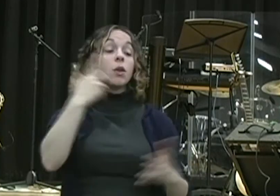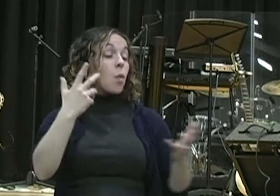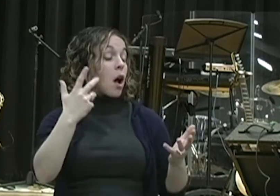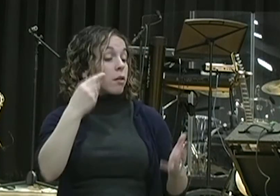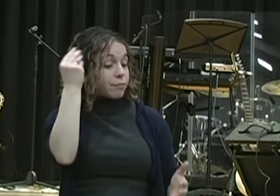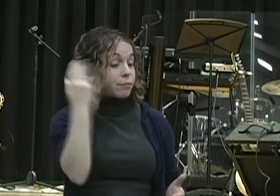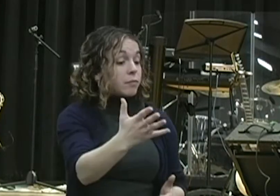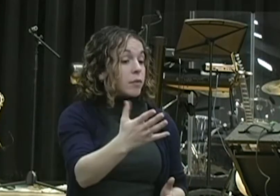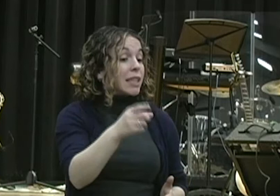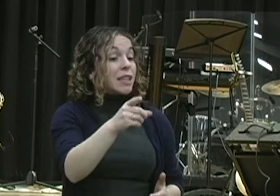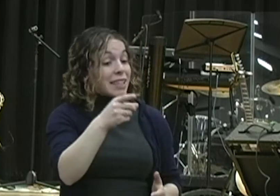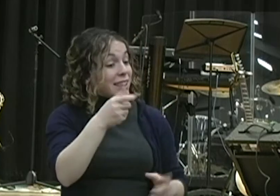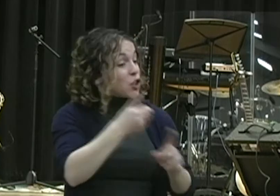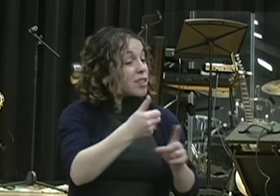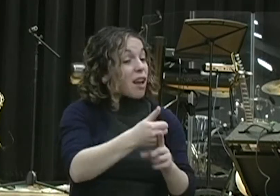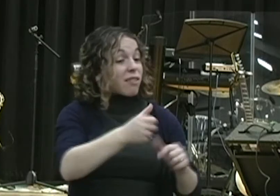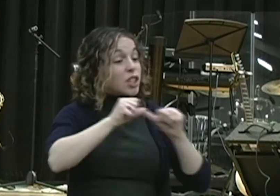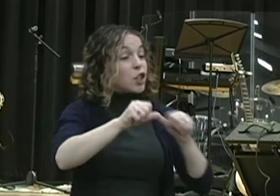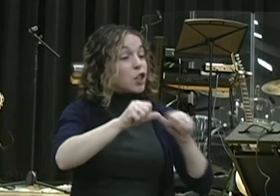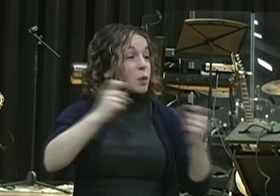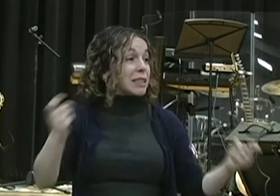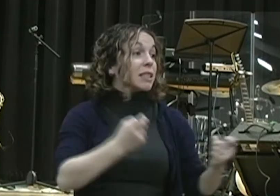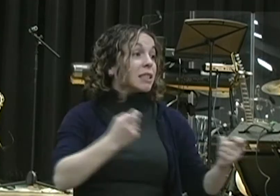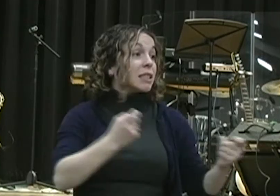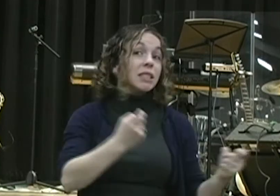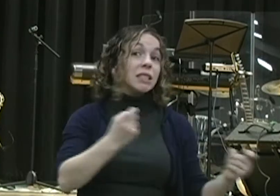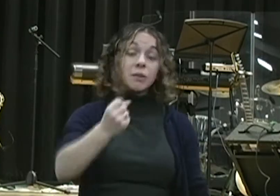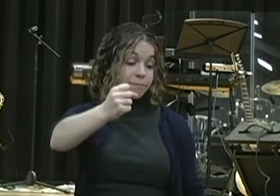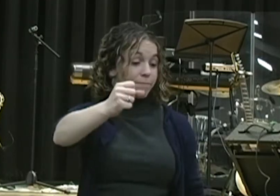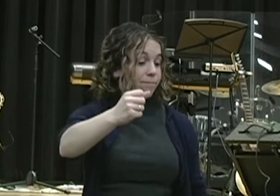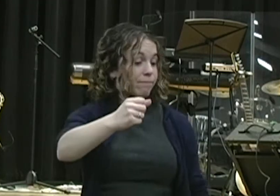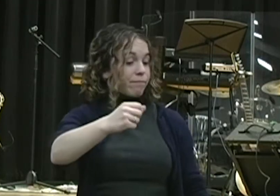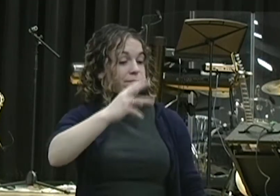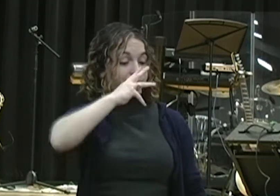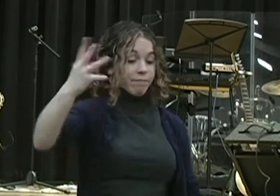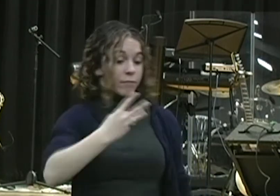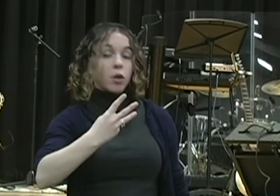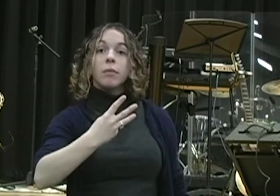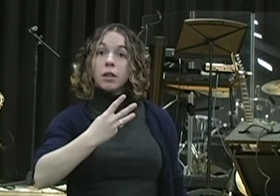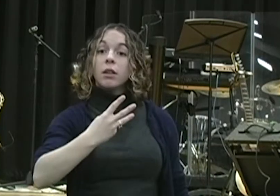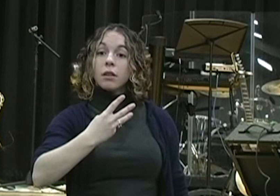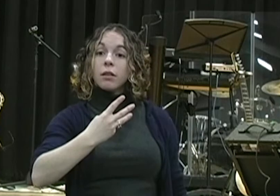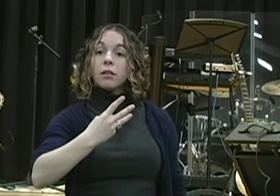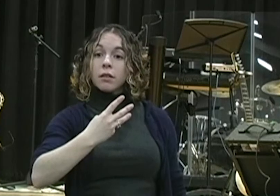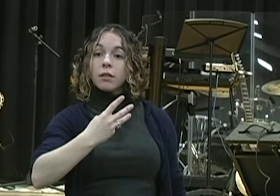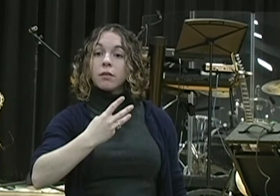king of Babylon, my servant, and he will bring them against this land and against its inhabitants and against these nations